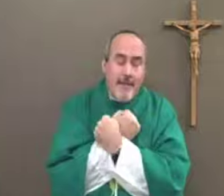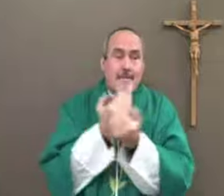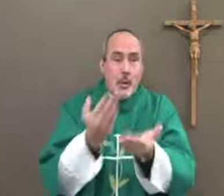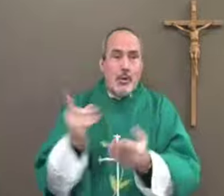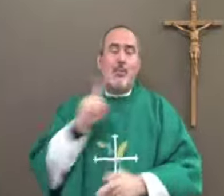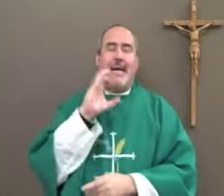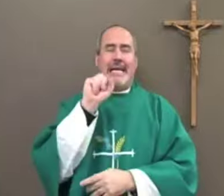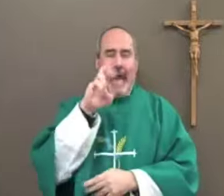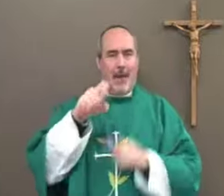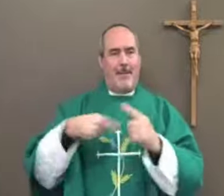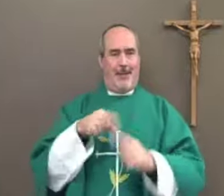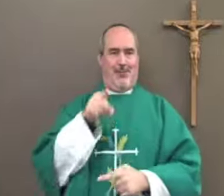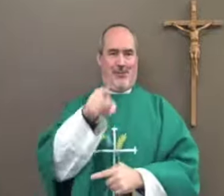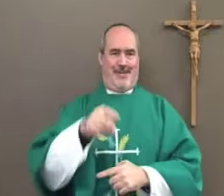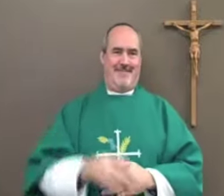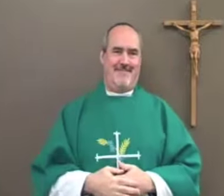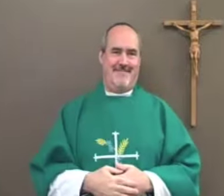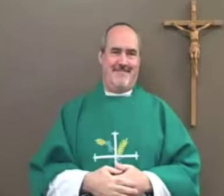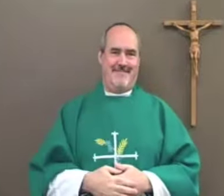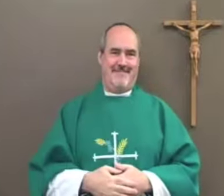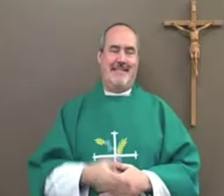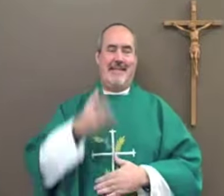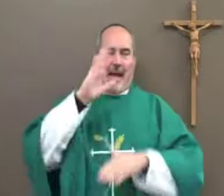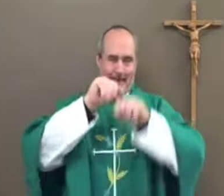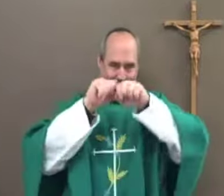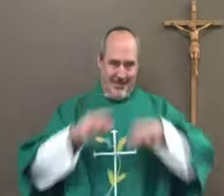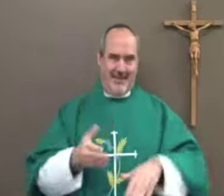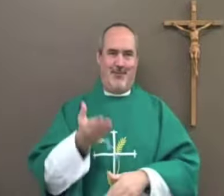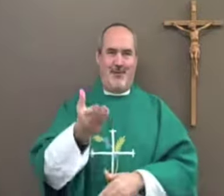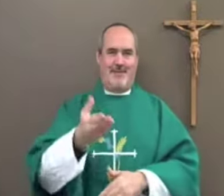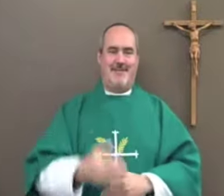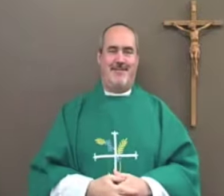and to know that God really loves and cares about you God bless you